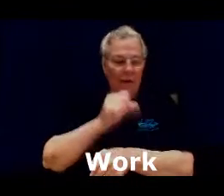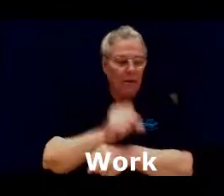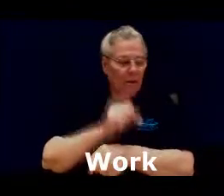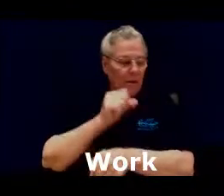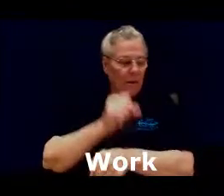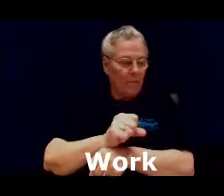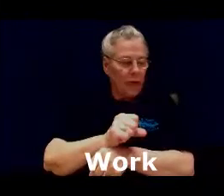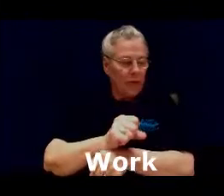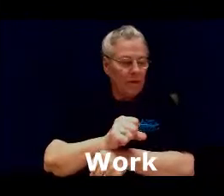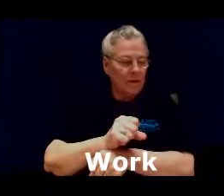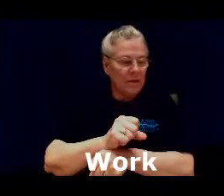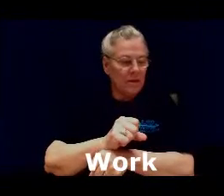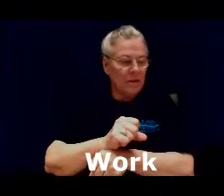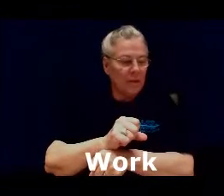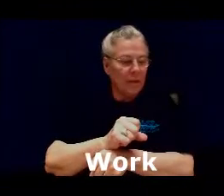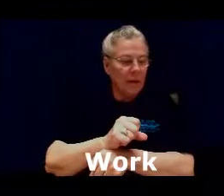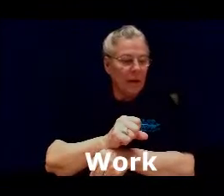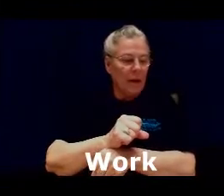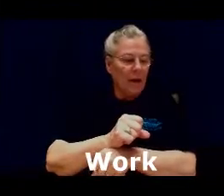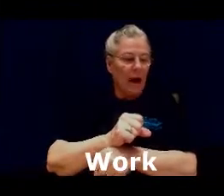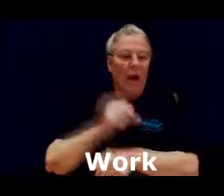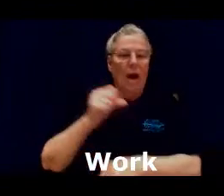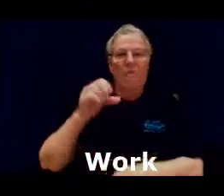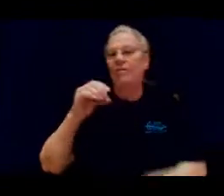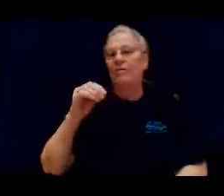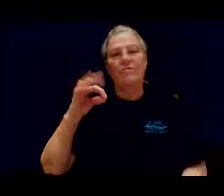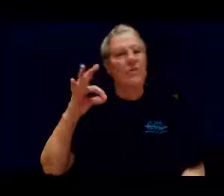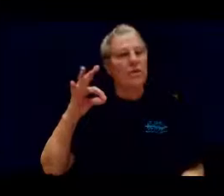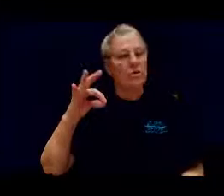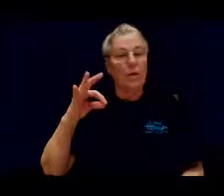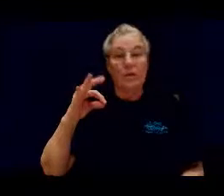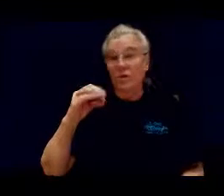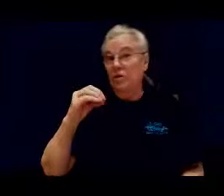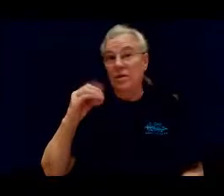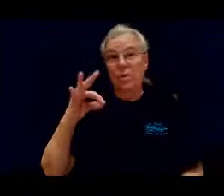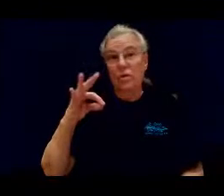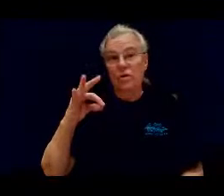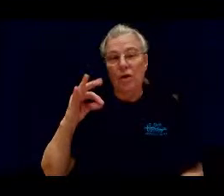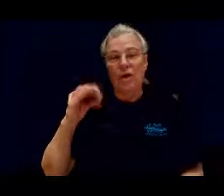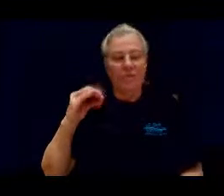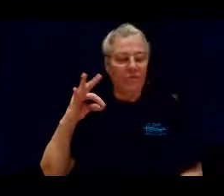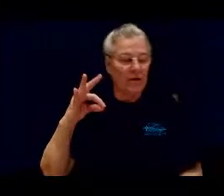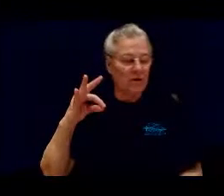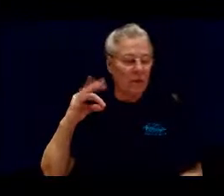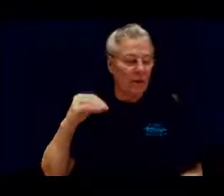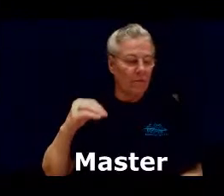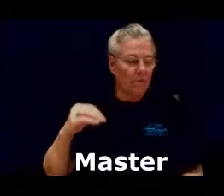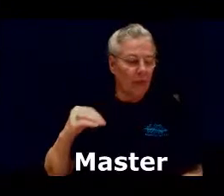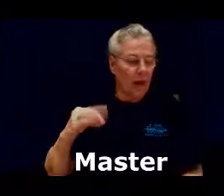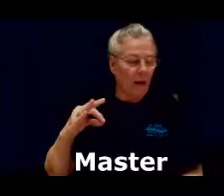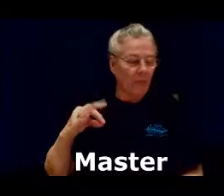makes of fingerspellers just some words you have to fingerspell of